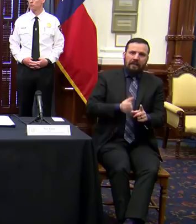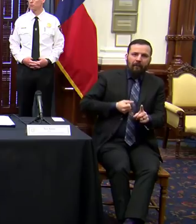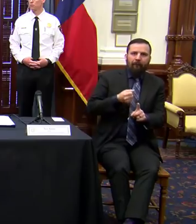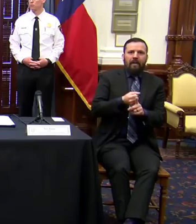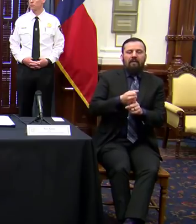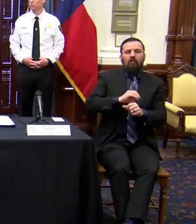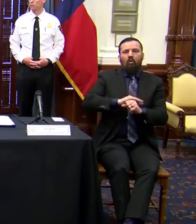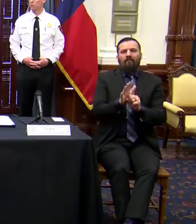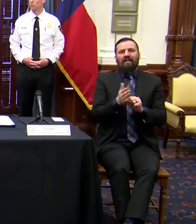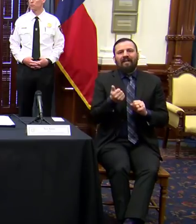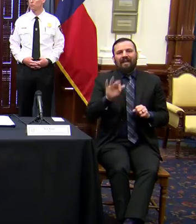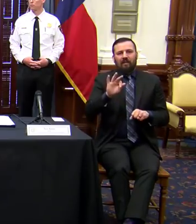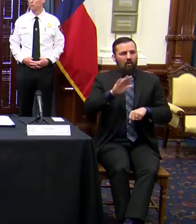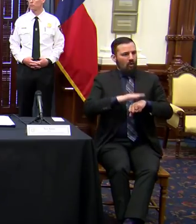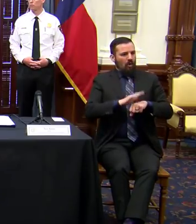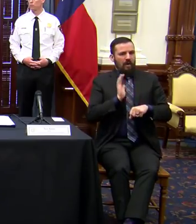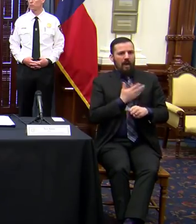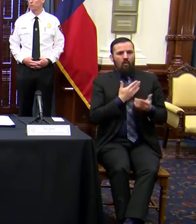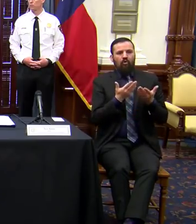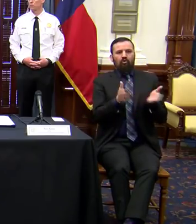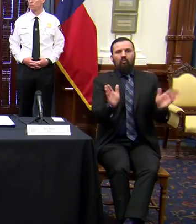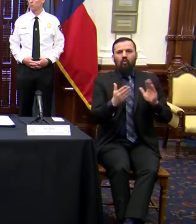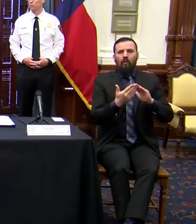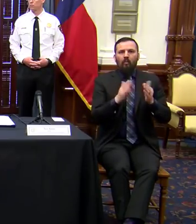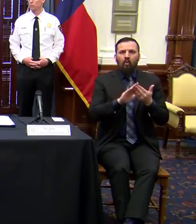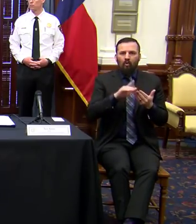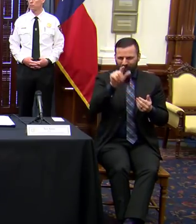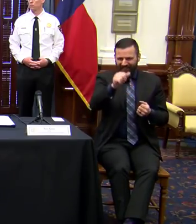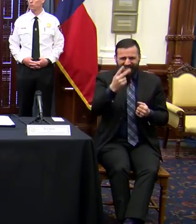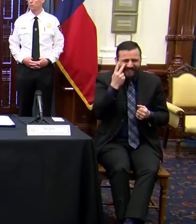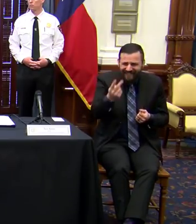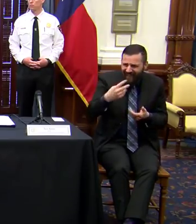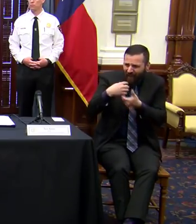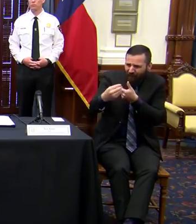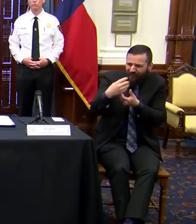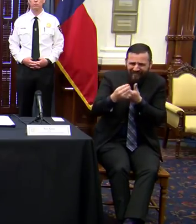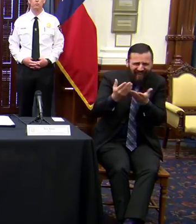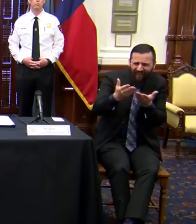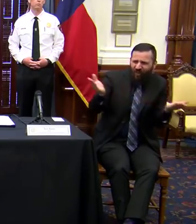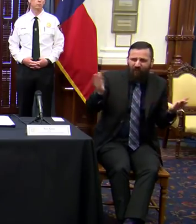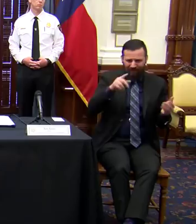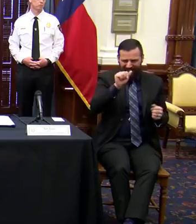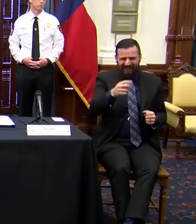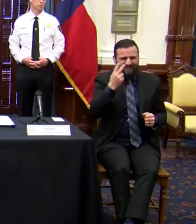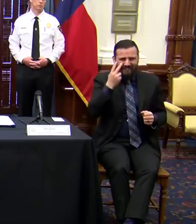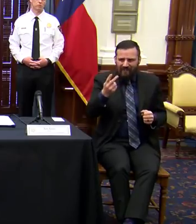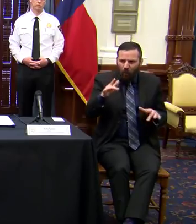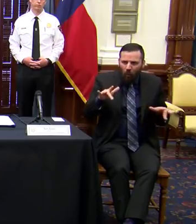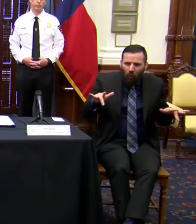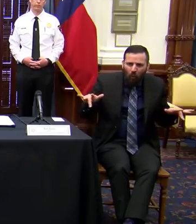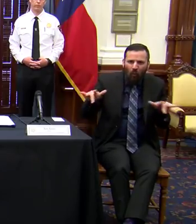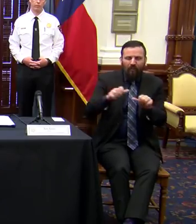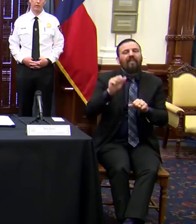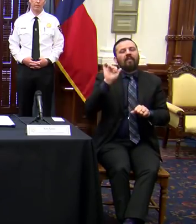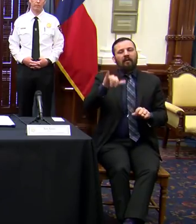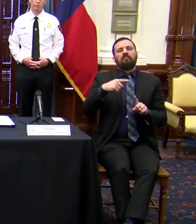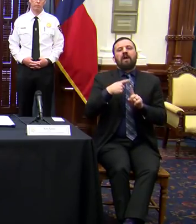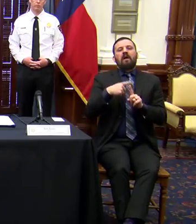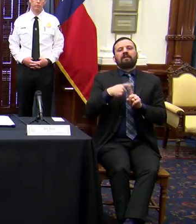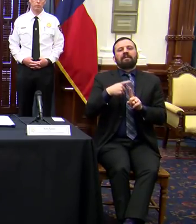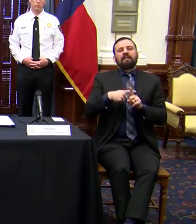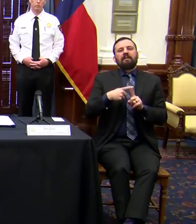COVID-19 on our communities. You can see it when you go outside. You can see it everywhere. And that is a very positive sign.